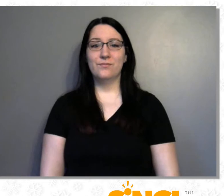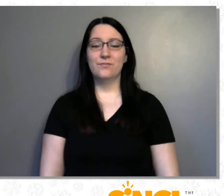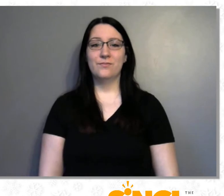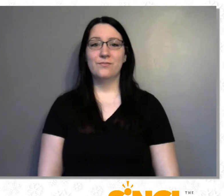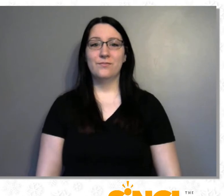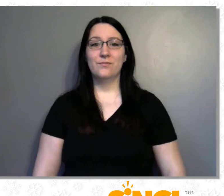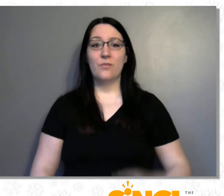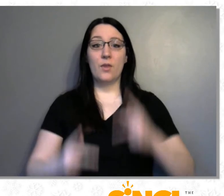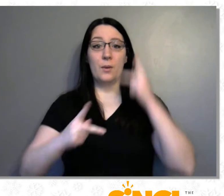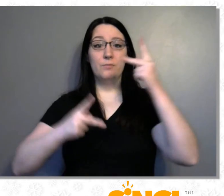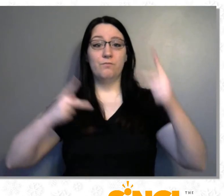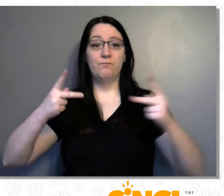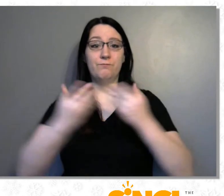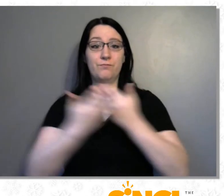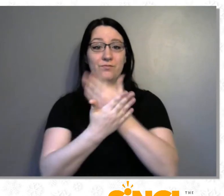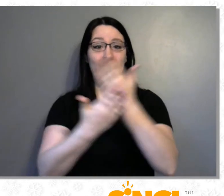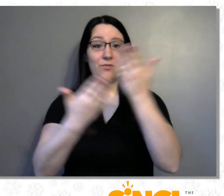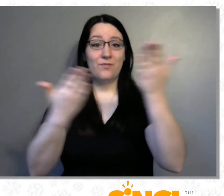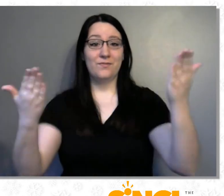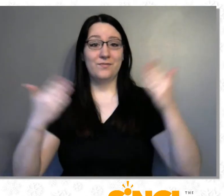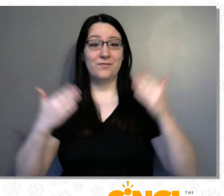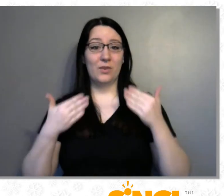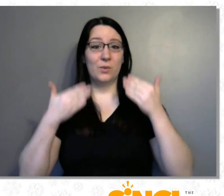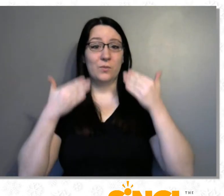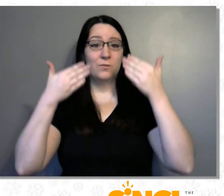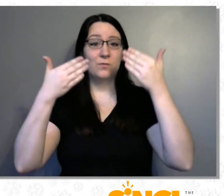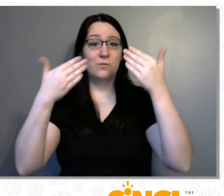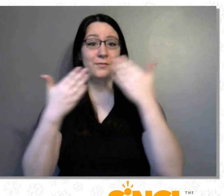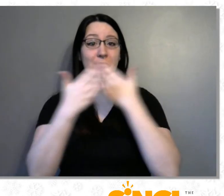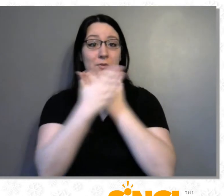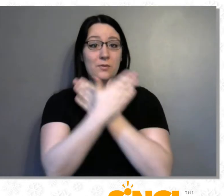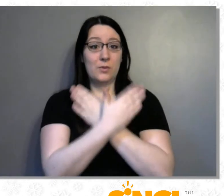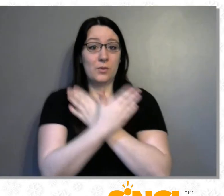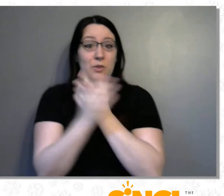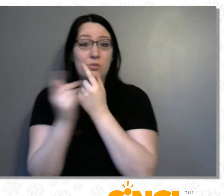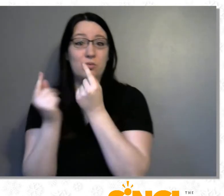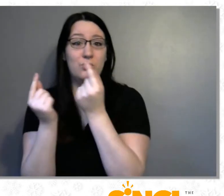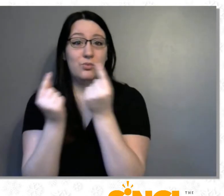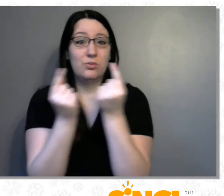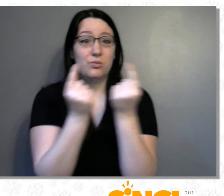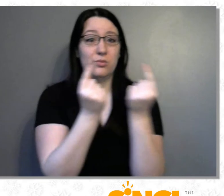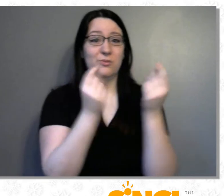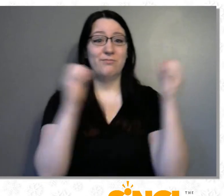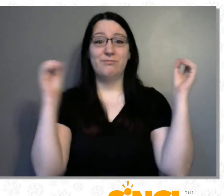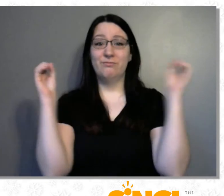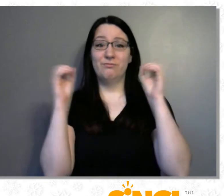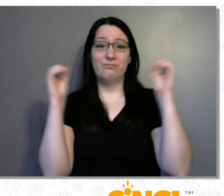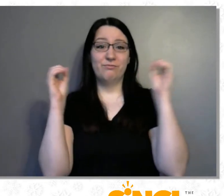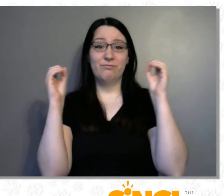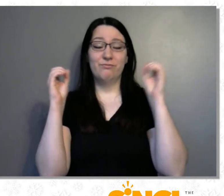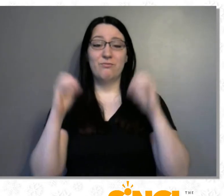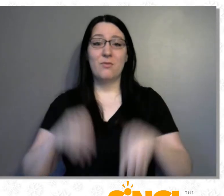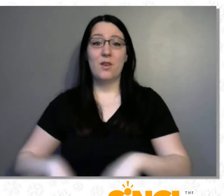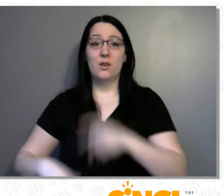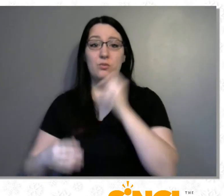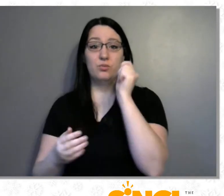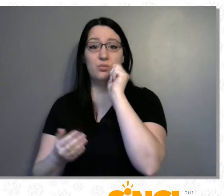God rest you merry, gentle folk, for what else can we do? There's